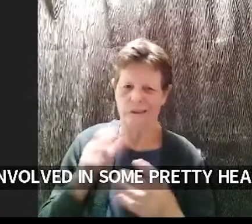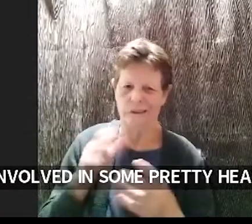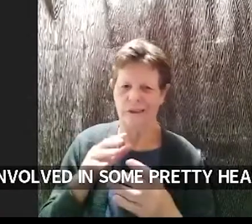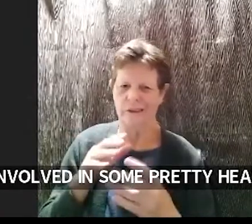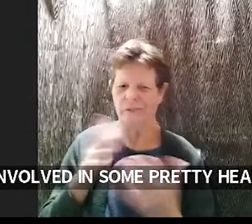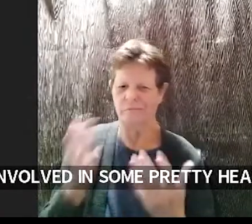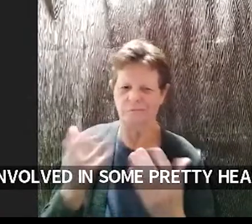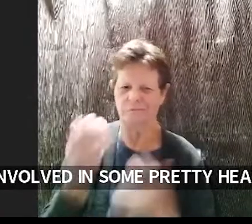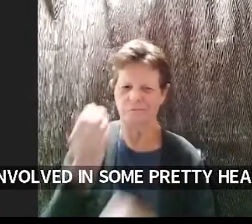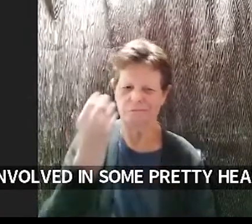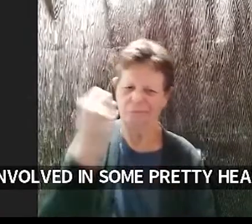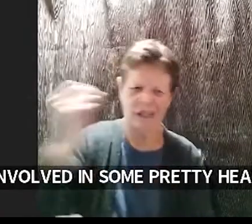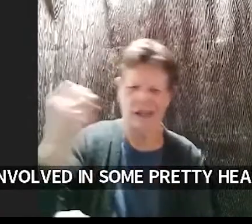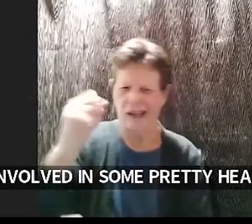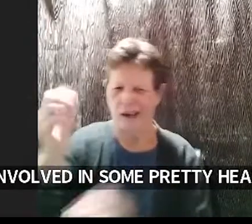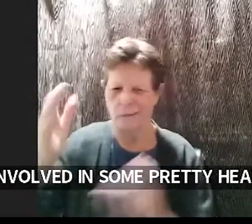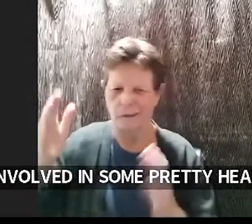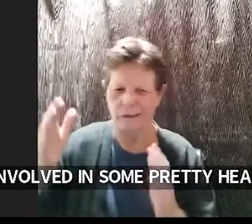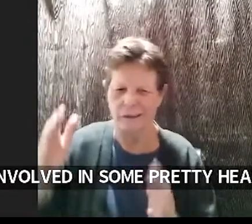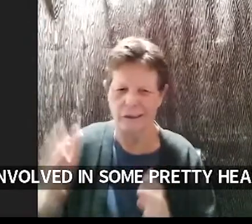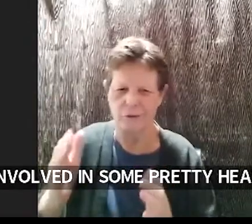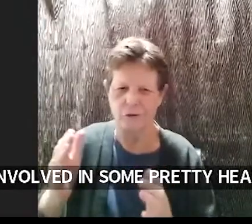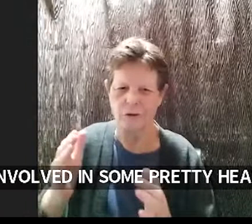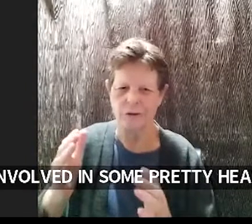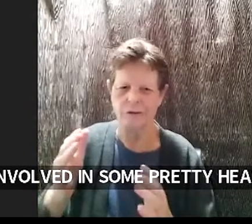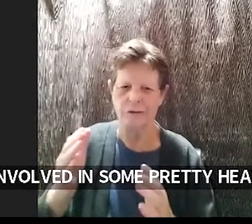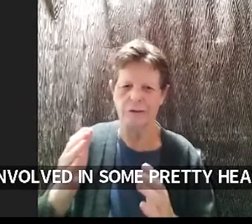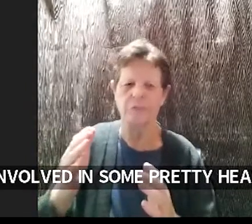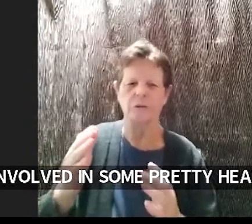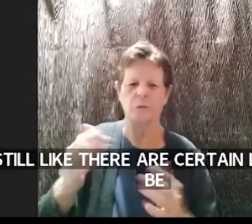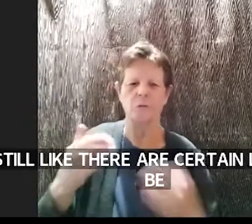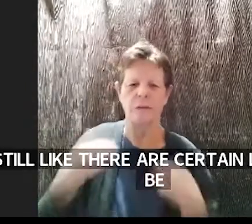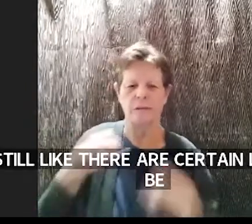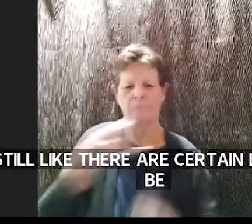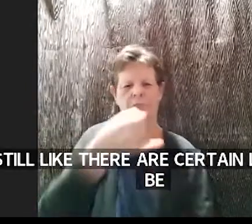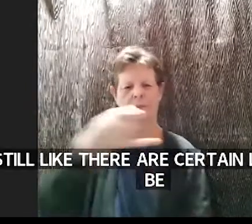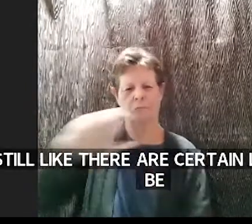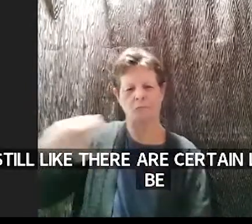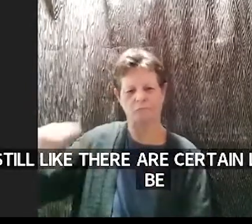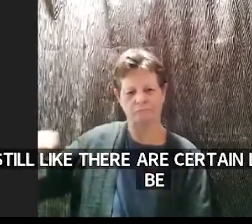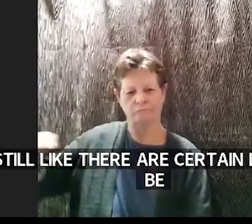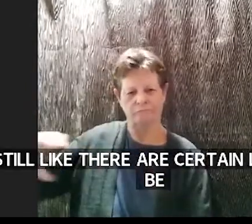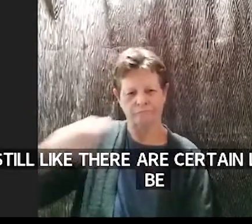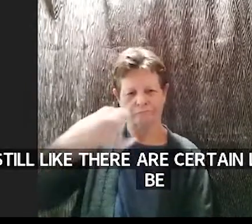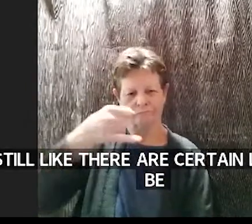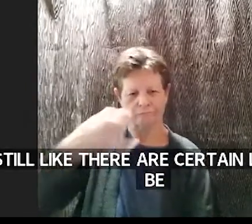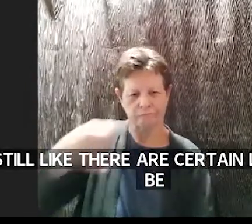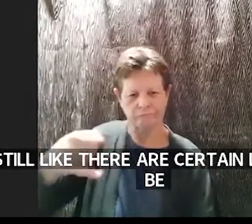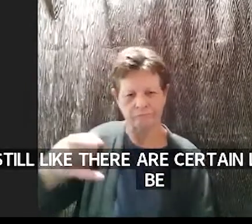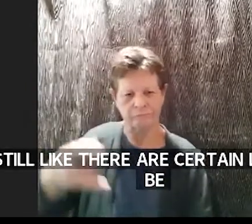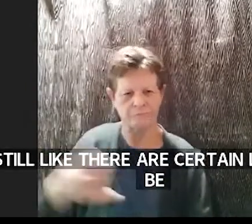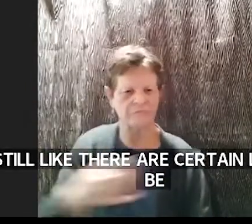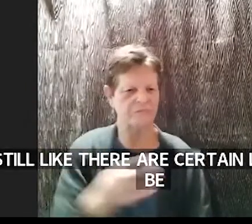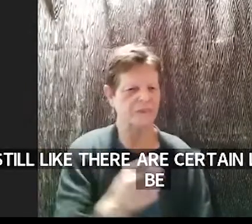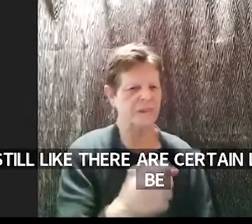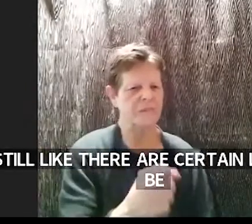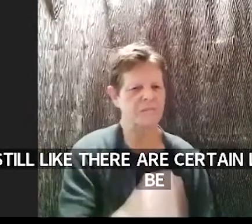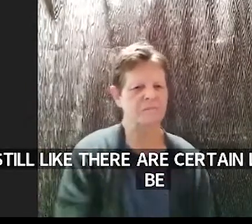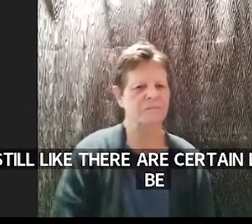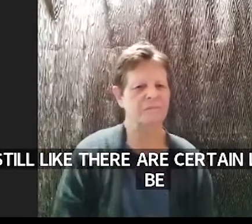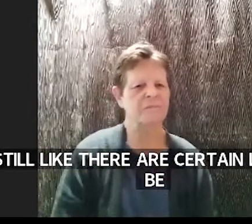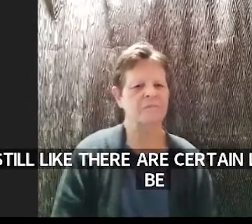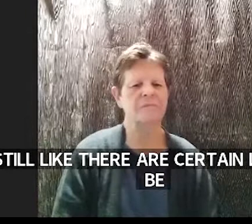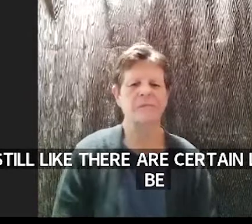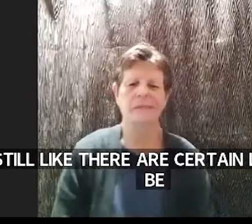there are certain lines that must be drawn and we have limited resources um yeah so yeah